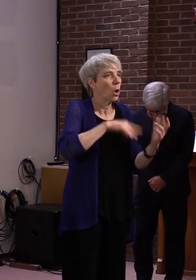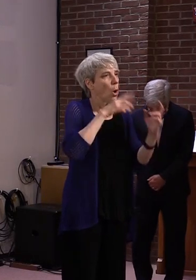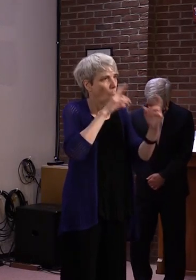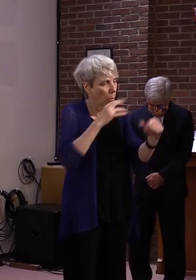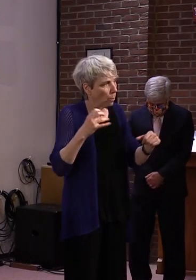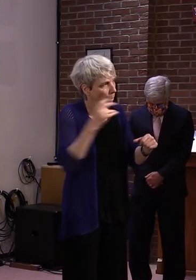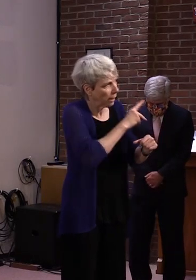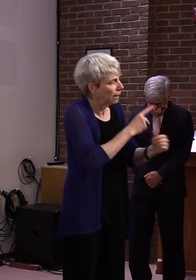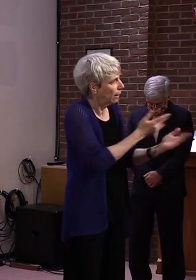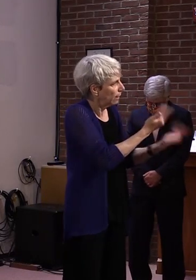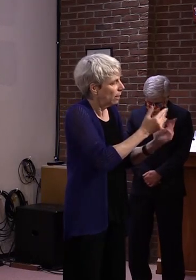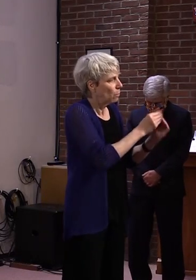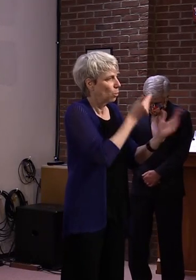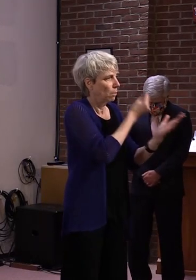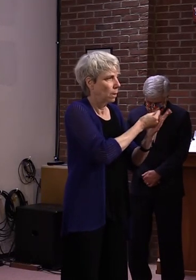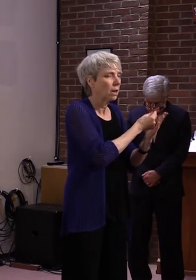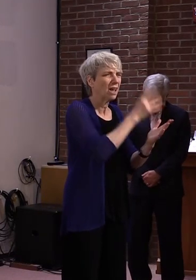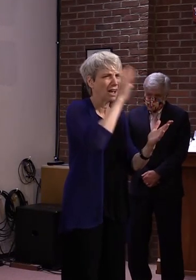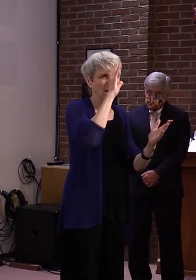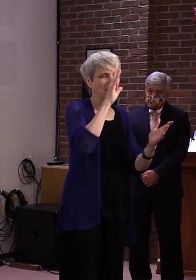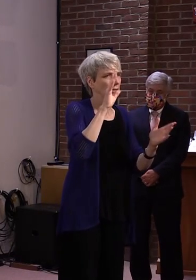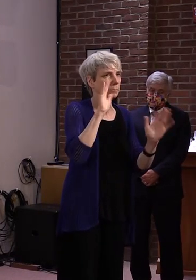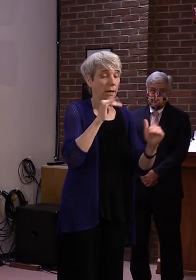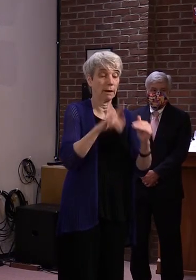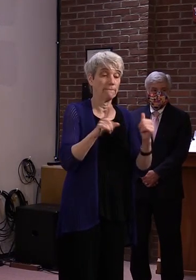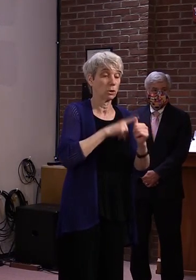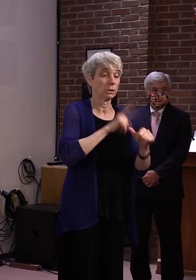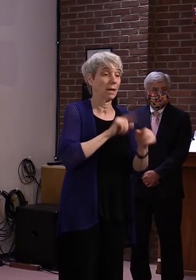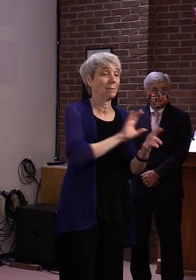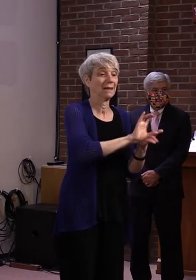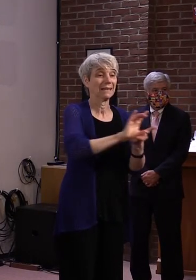which I expect we will, we'll be asking for that.